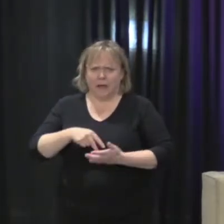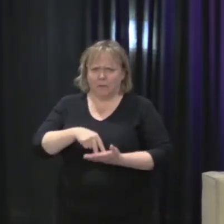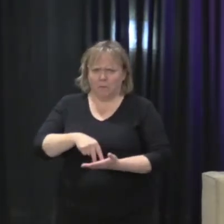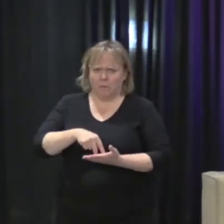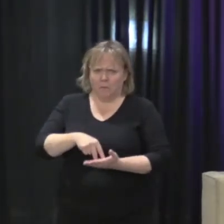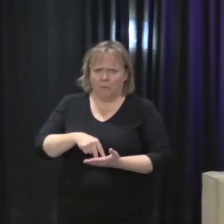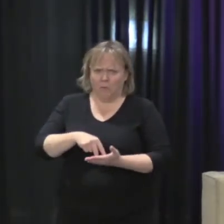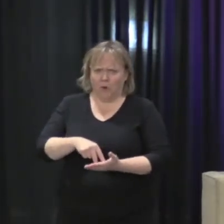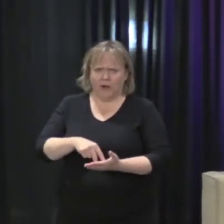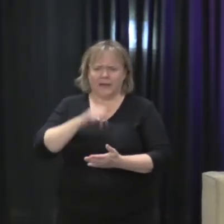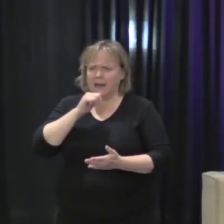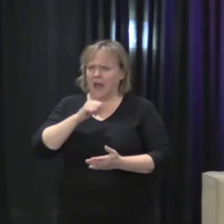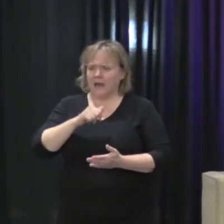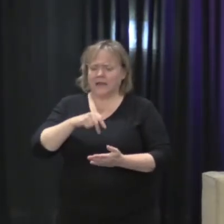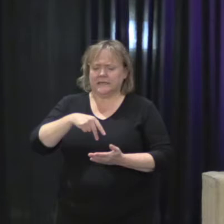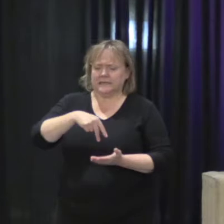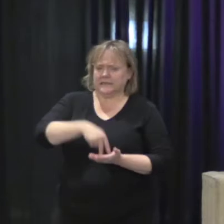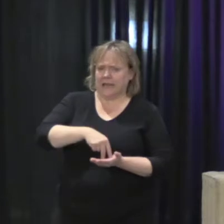up paddle.